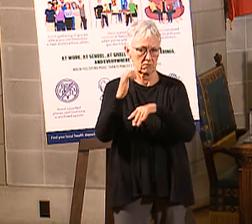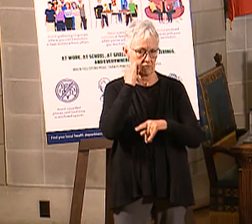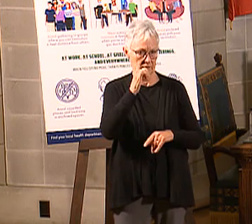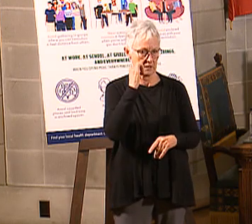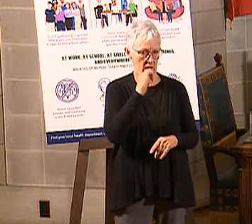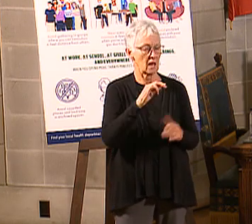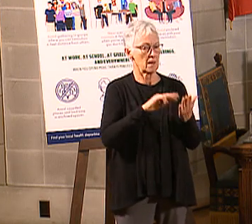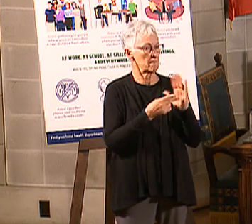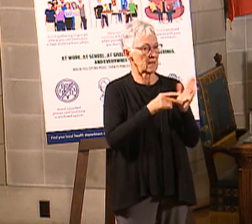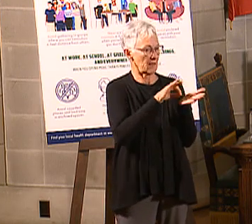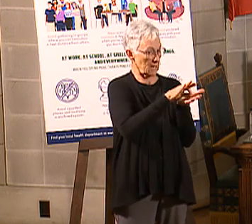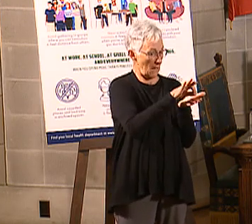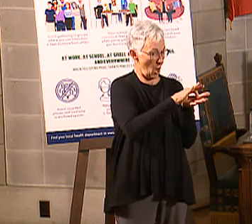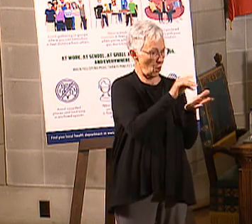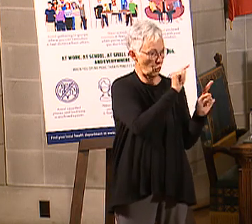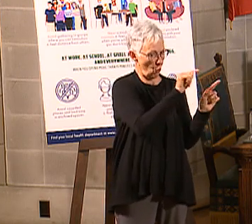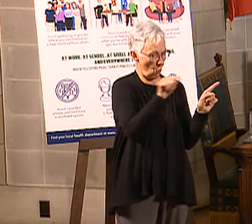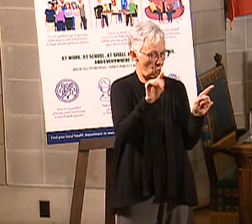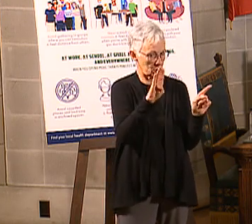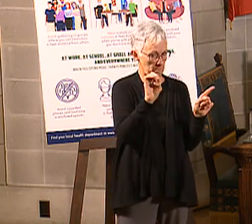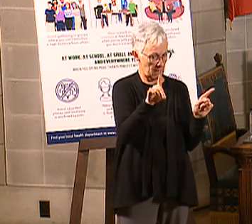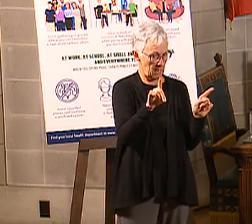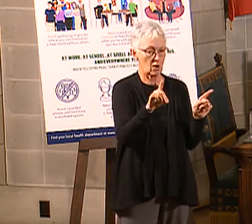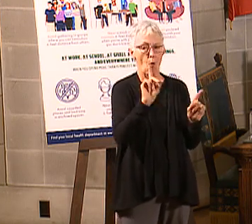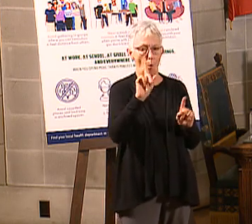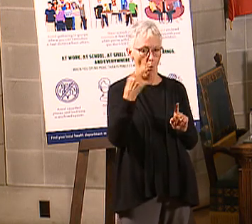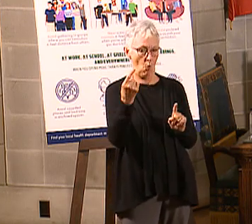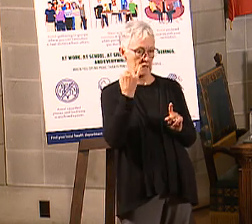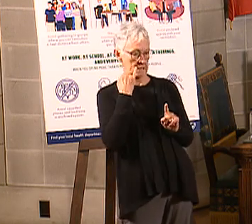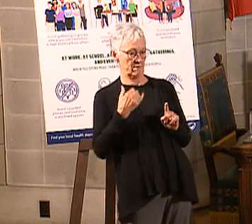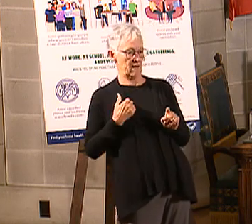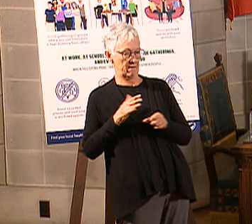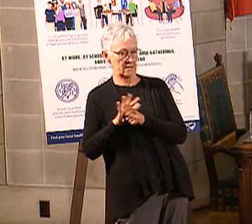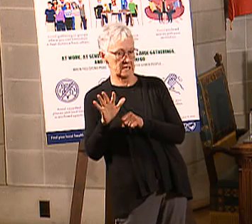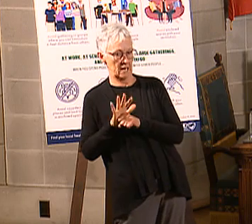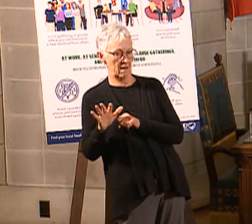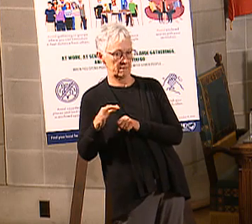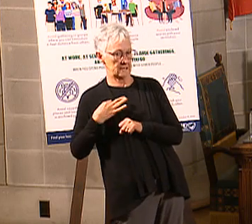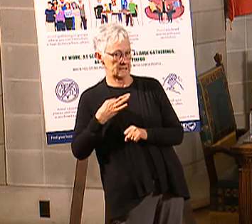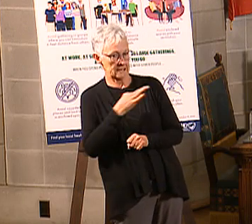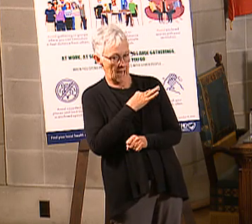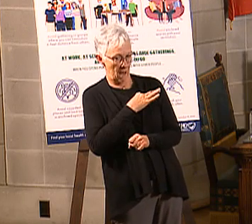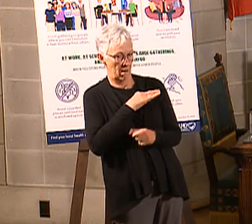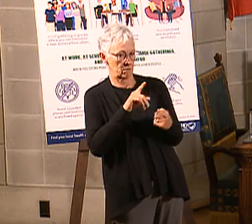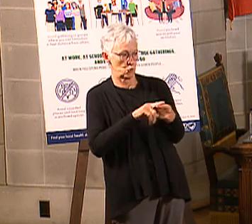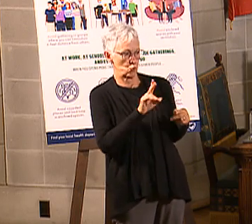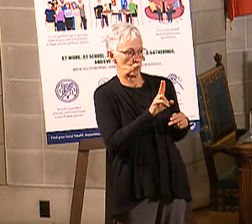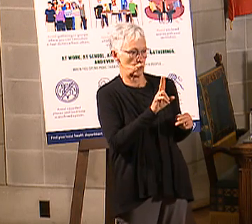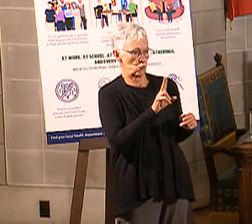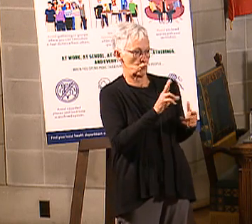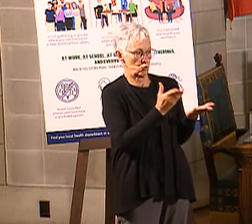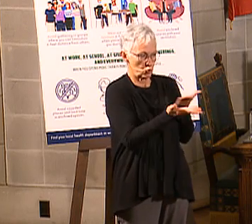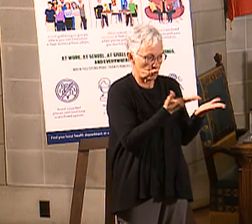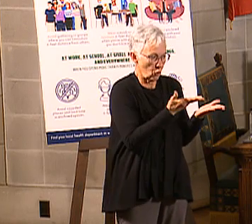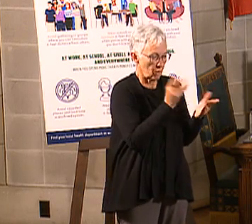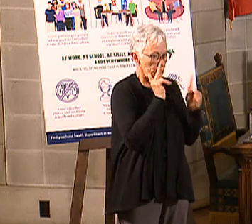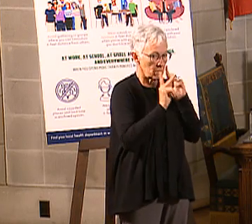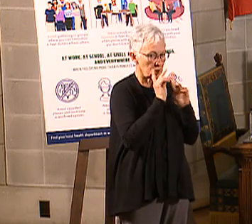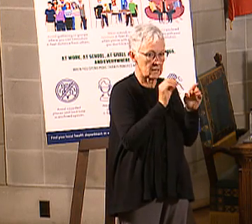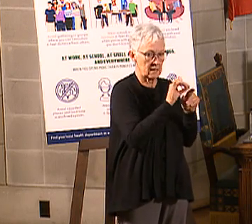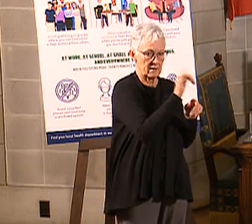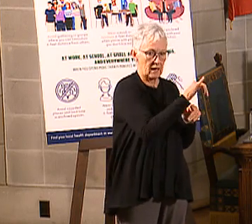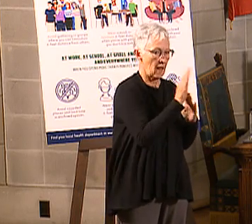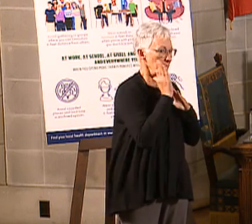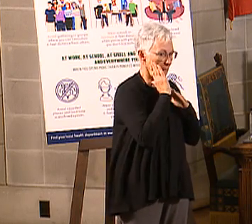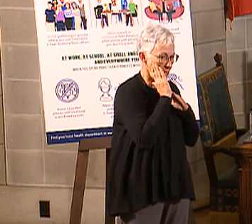if a hospital doesn't have staffing, that number will come down. If a hospital does have staffing, that number goes up. So, it's just the number of beds, so